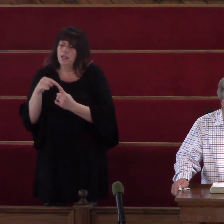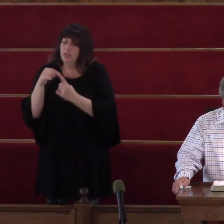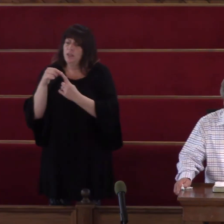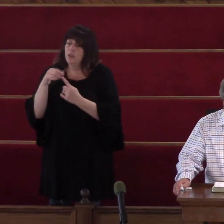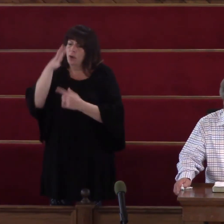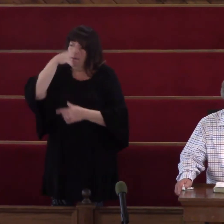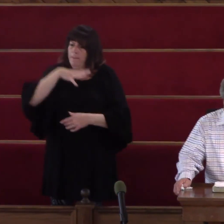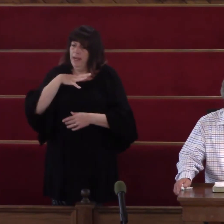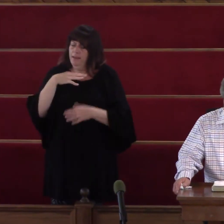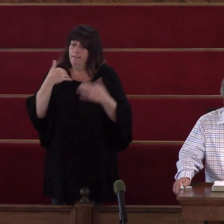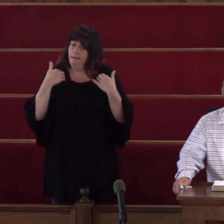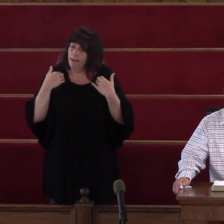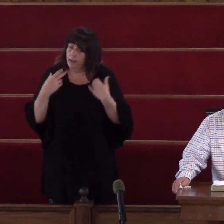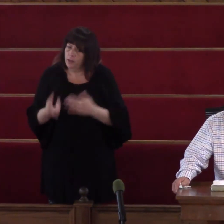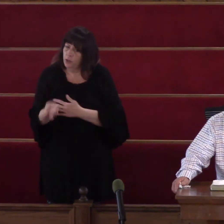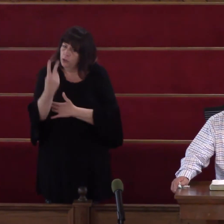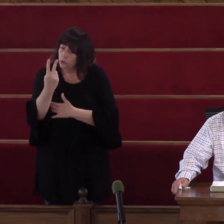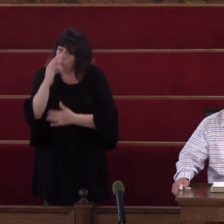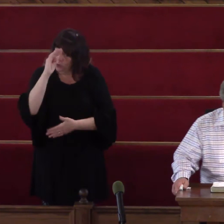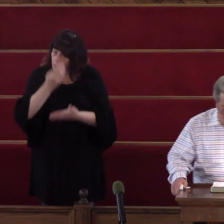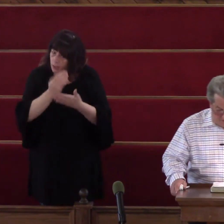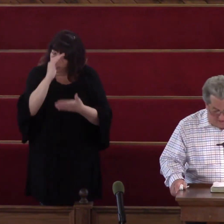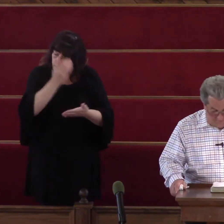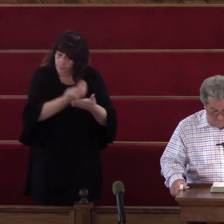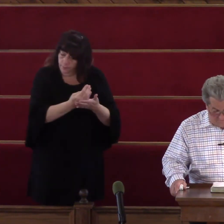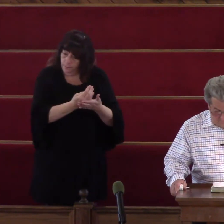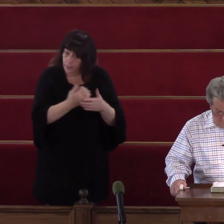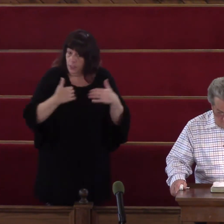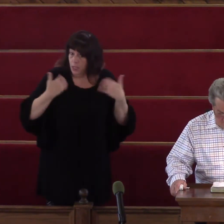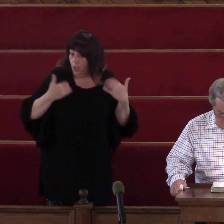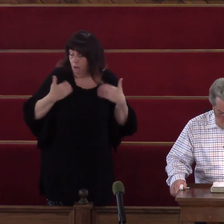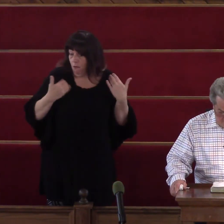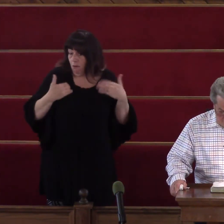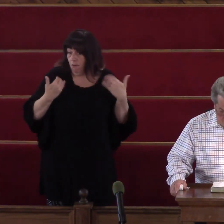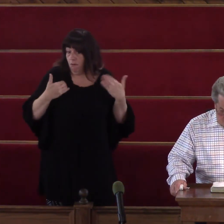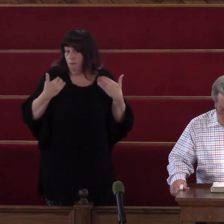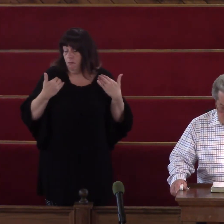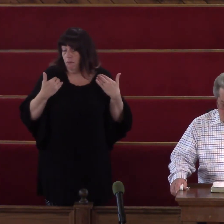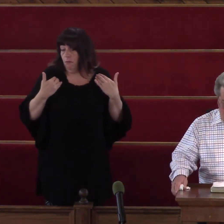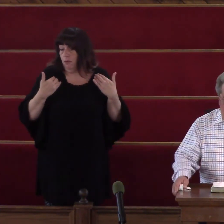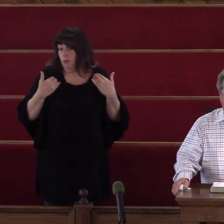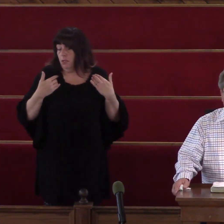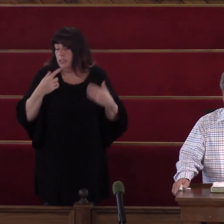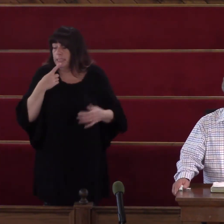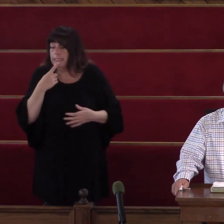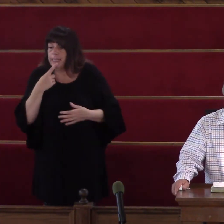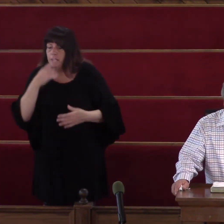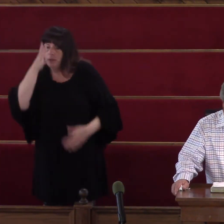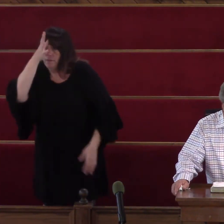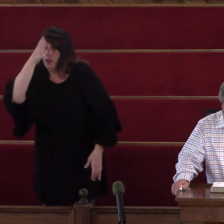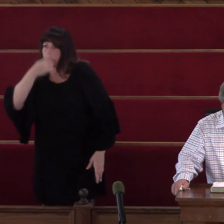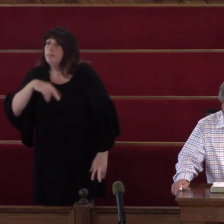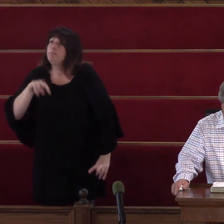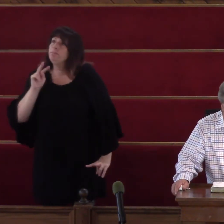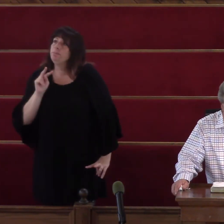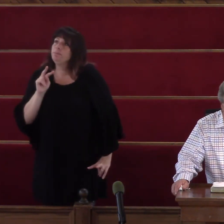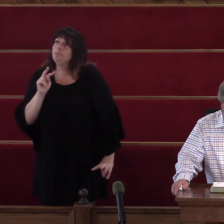sons And the younger Of them Said unto his father Father Father